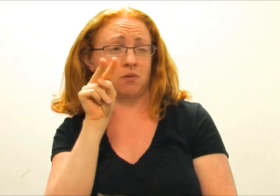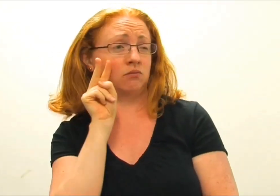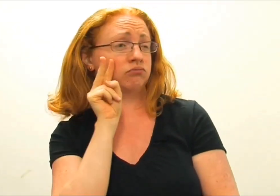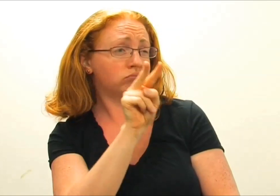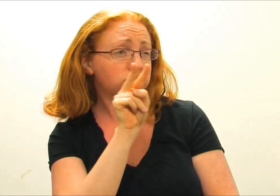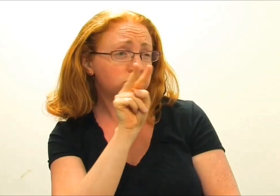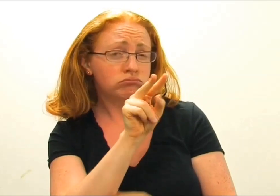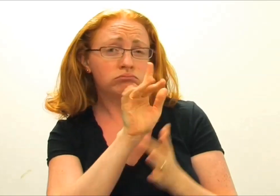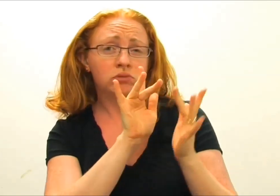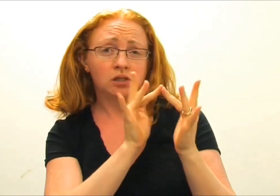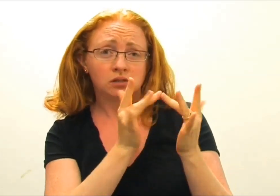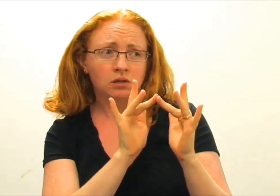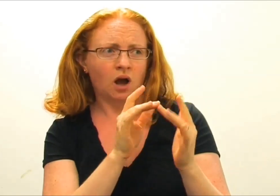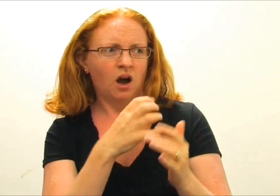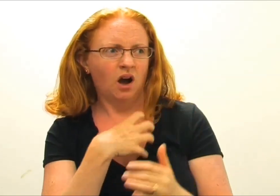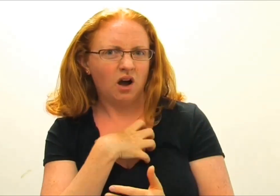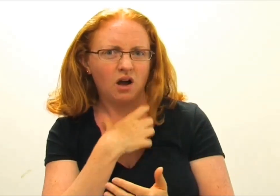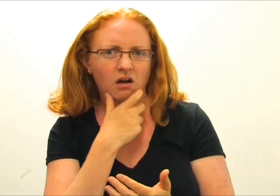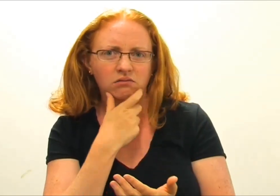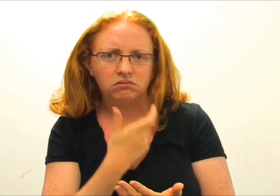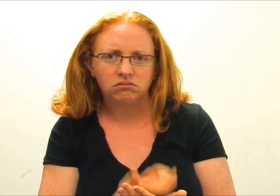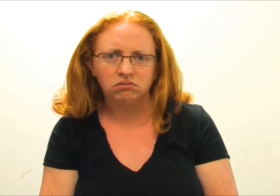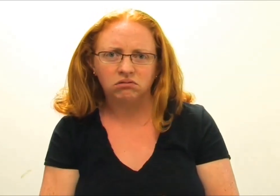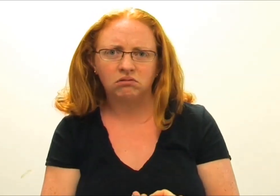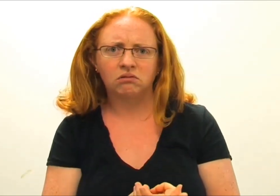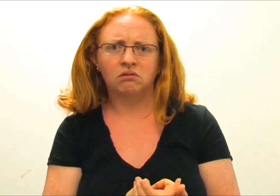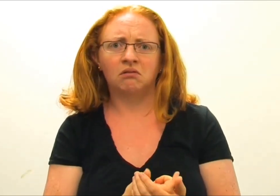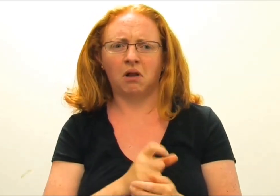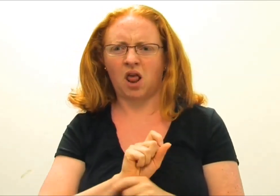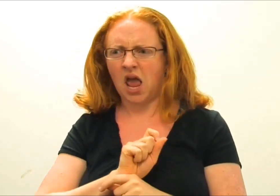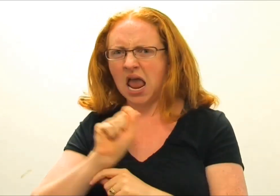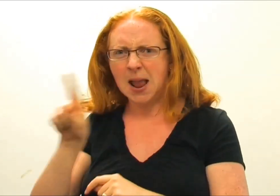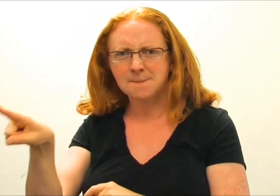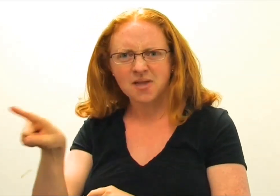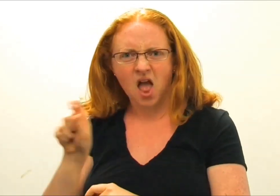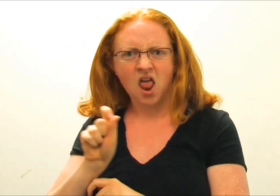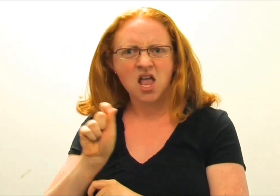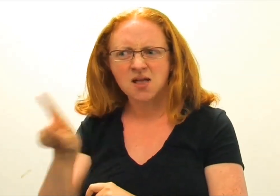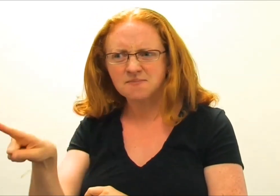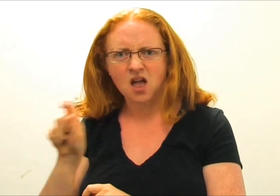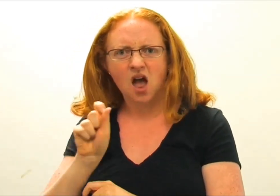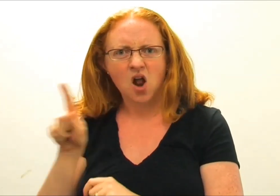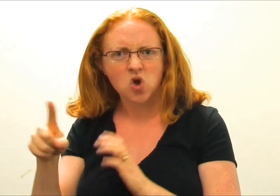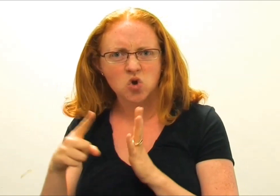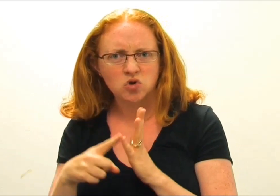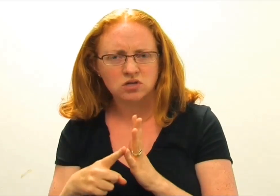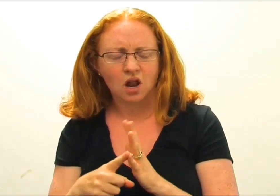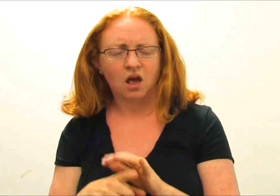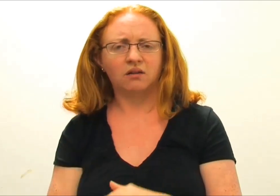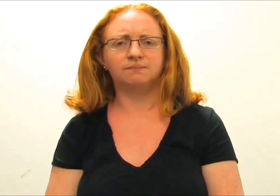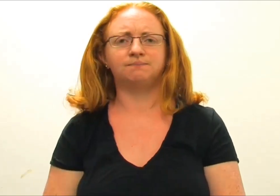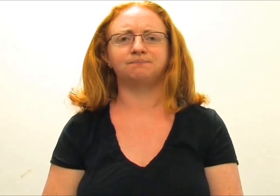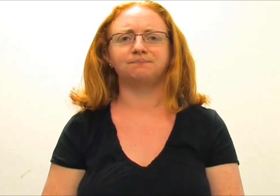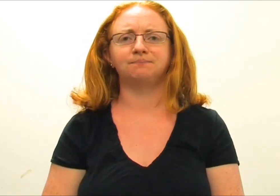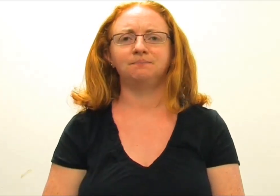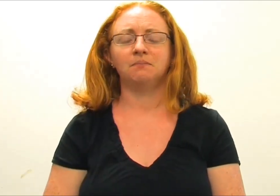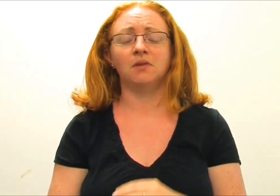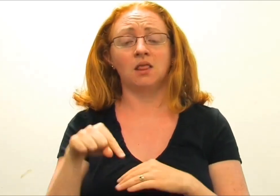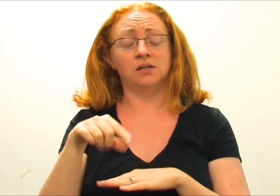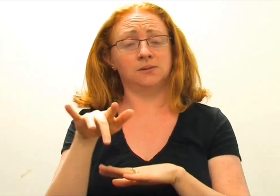had a massive response from a lot of people viewing the video and being quite gobsmacked so she's received plenty of emails regarding that video.